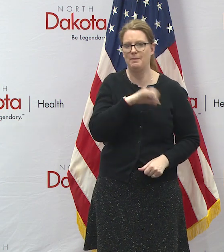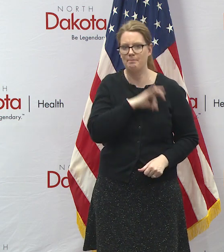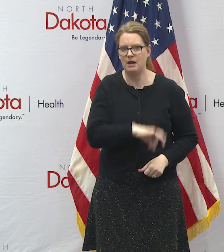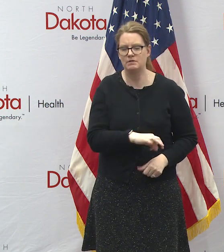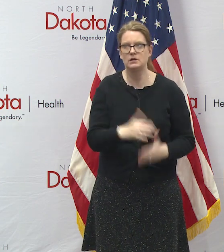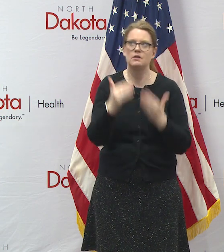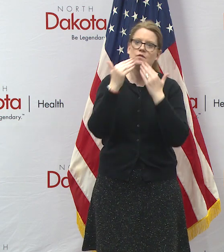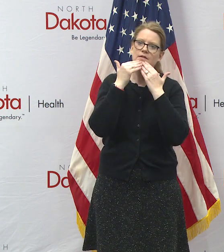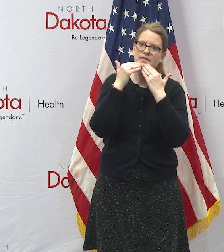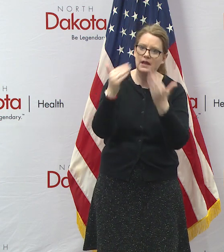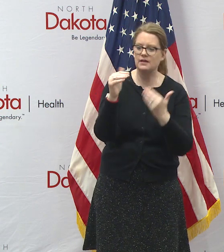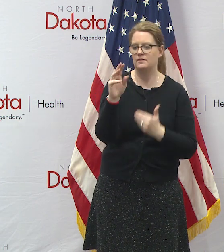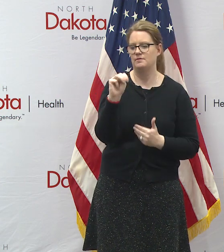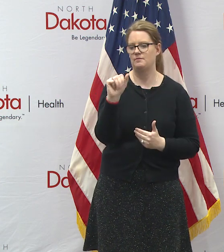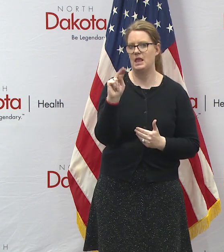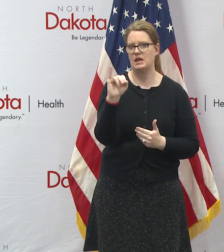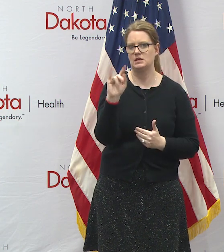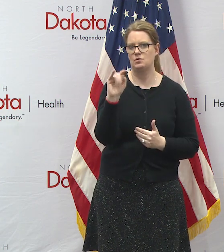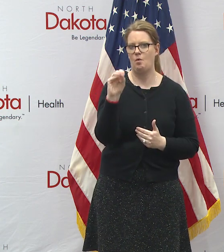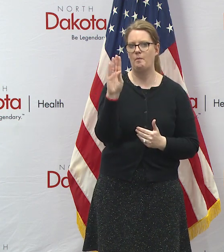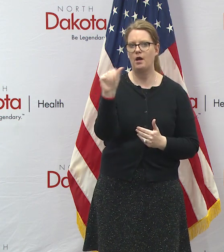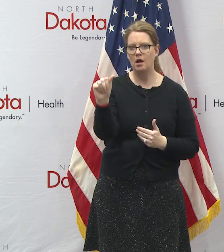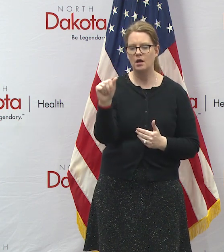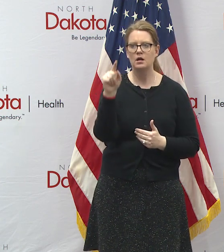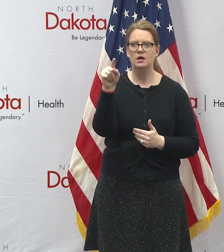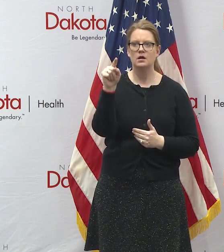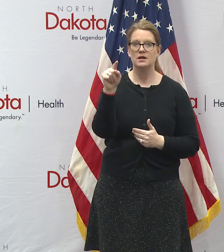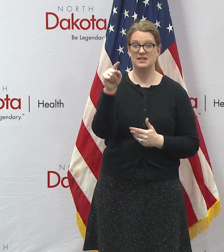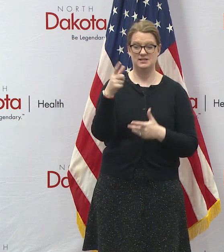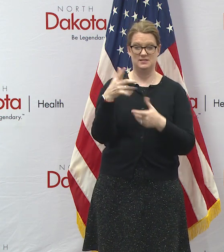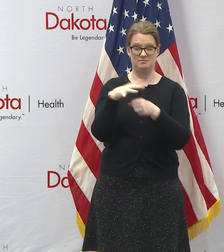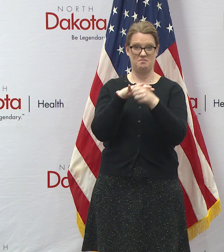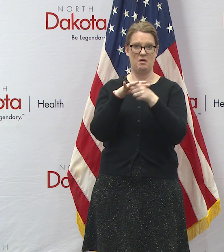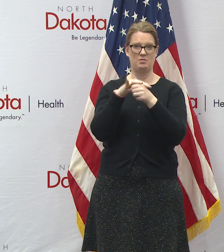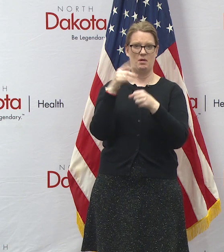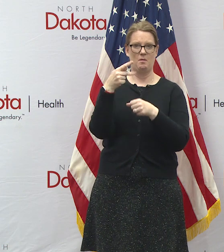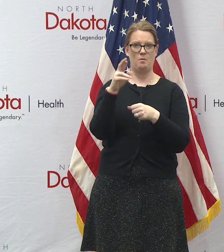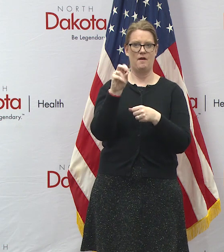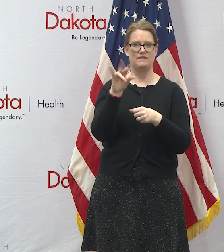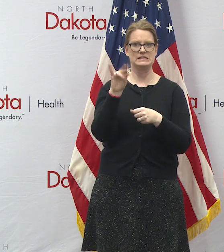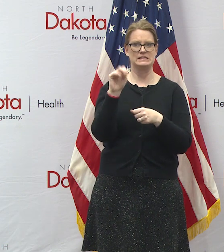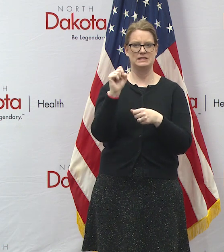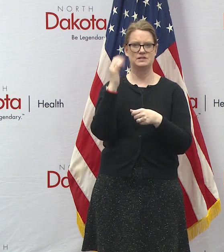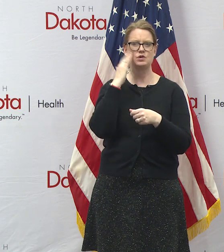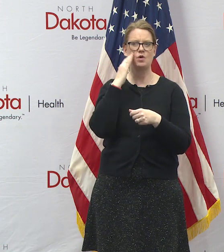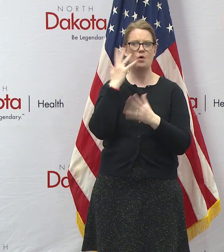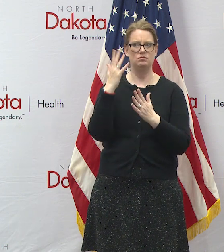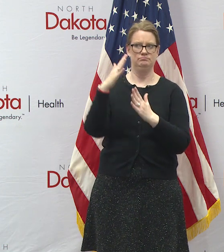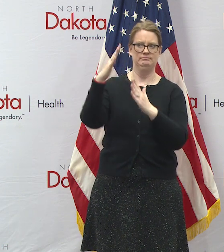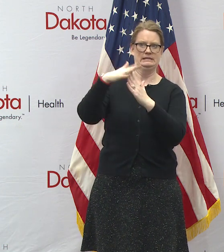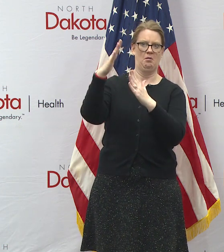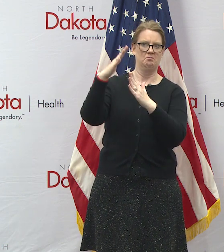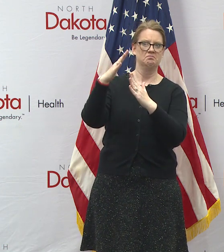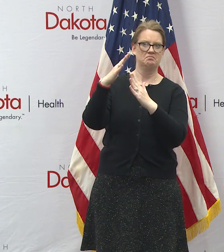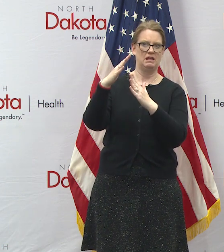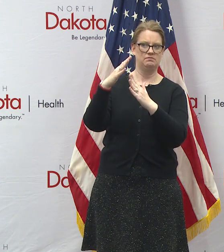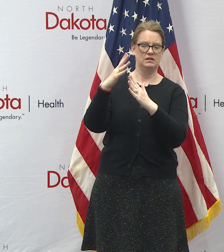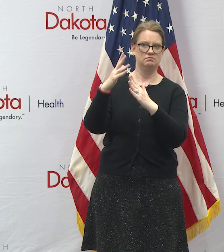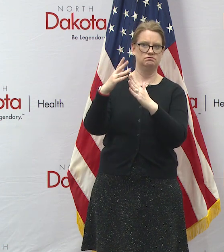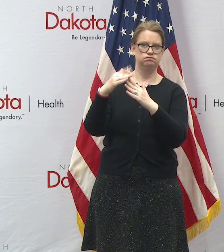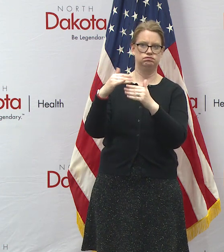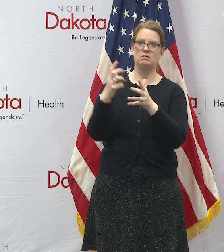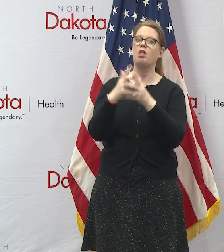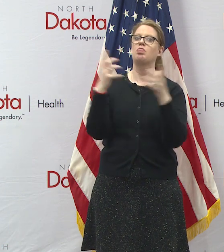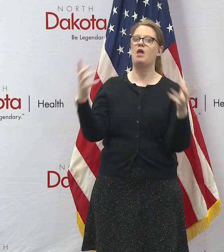work that they're doing manitoba is uh among the provinces in canada uh near the top in terms of testing uh per